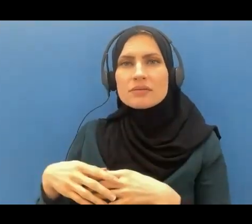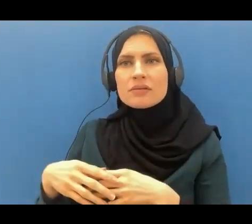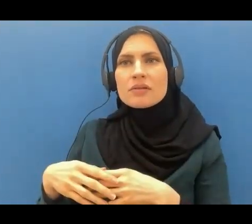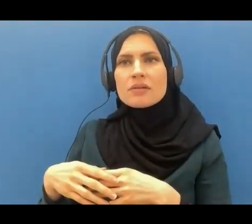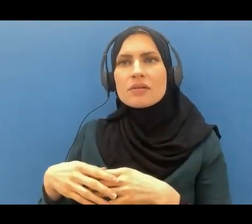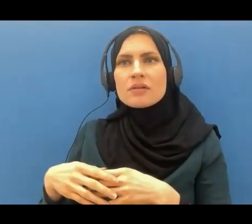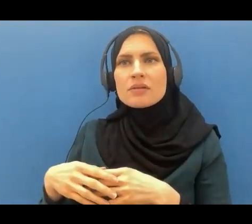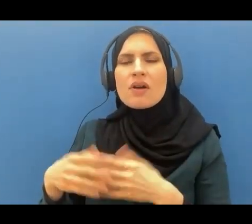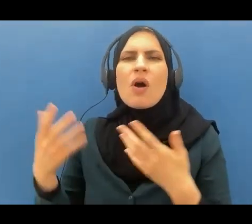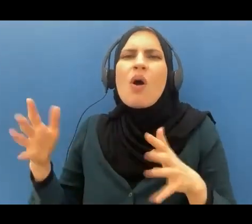before their arrival